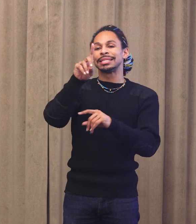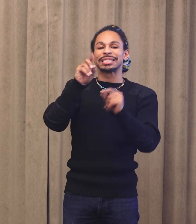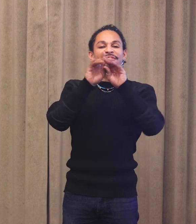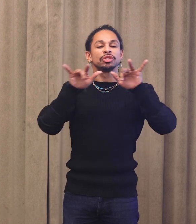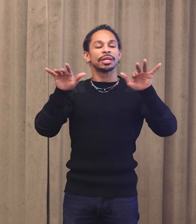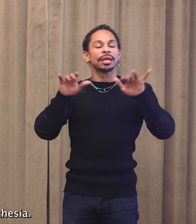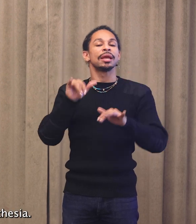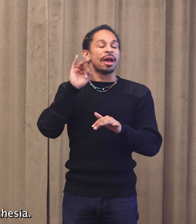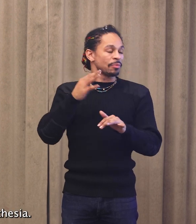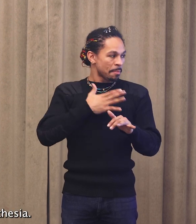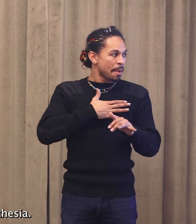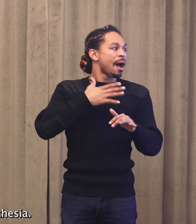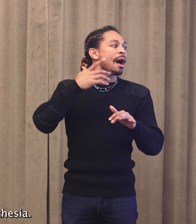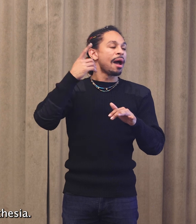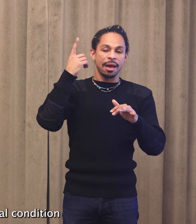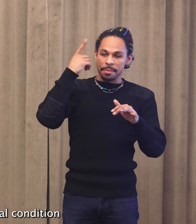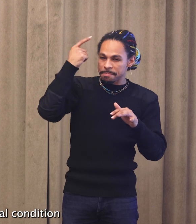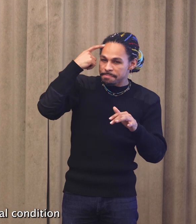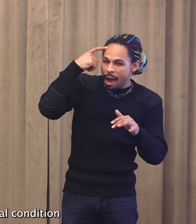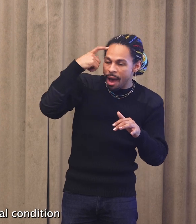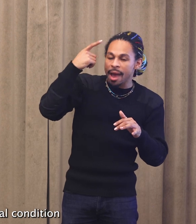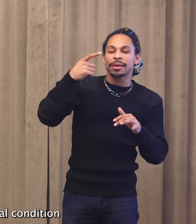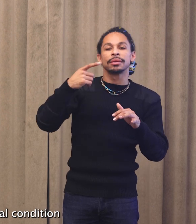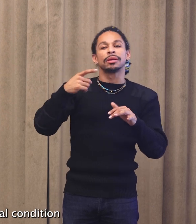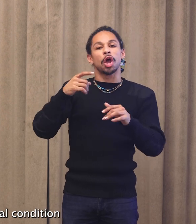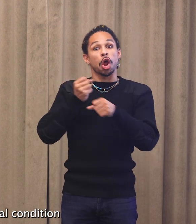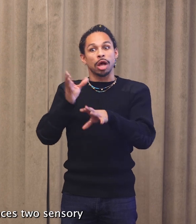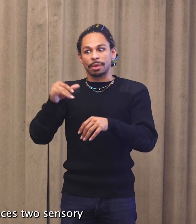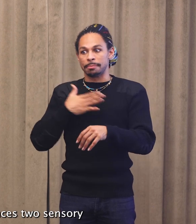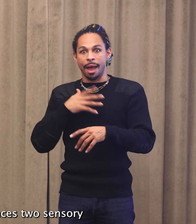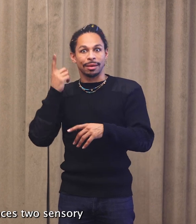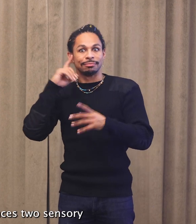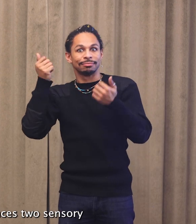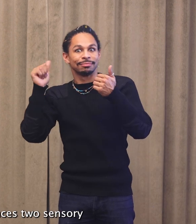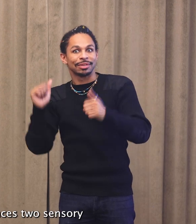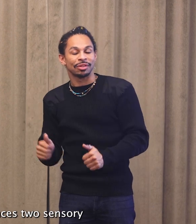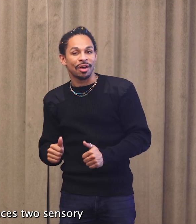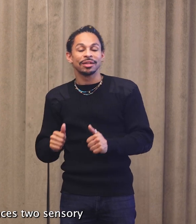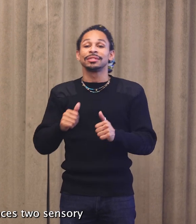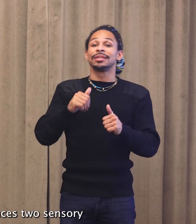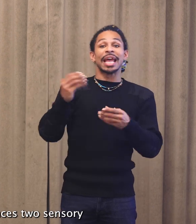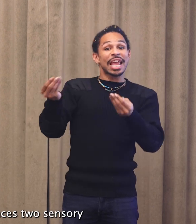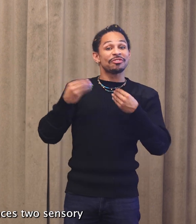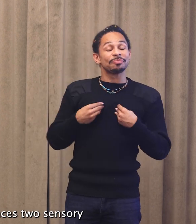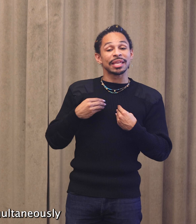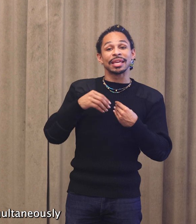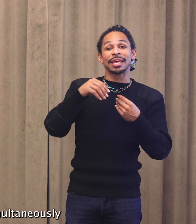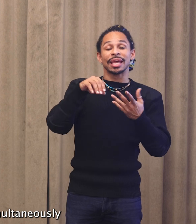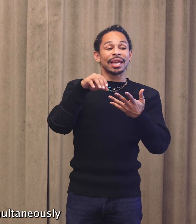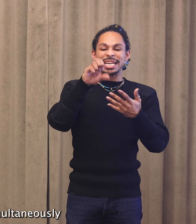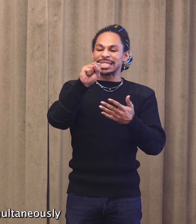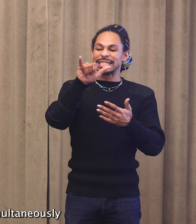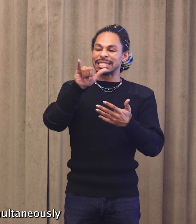spaces. My synesthesia, the neurological condition where one experiences two sensory